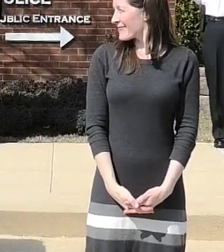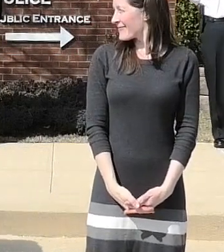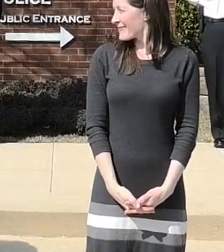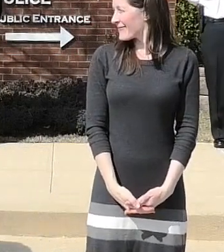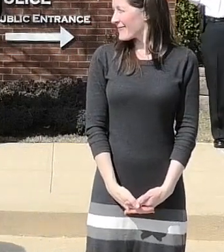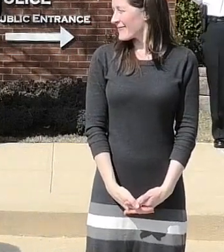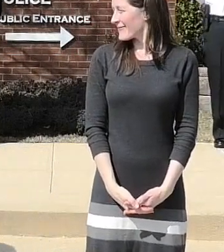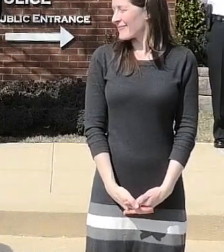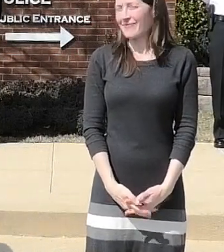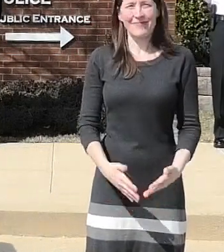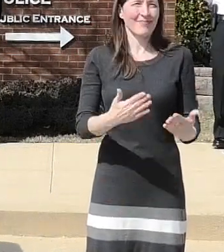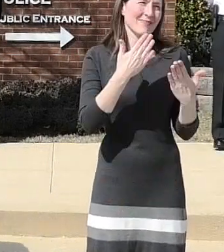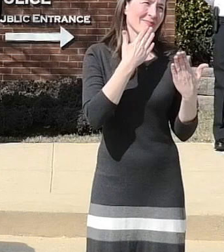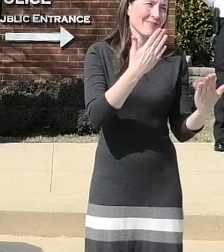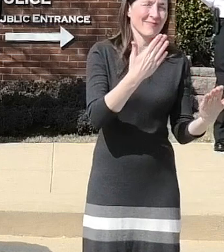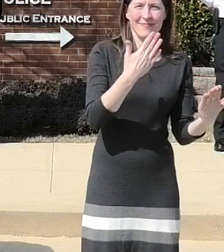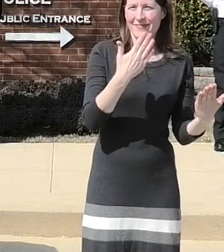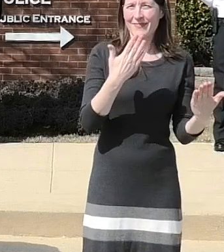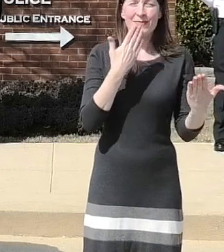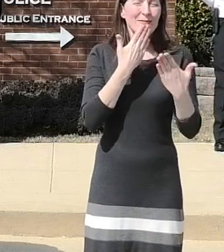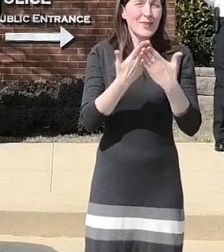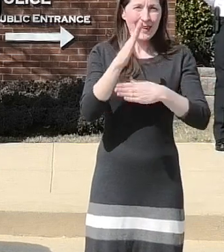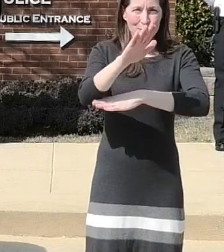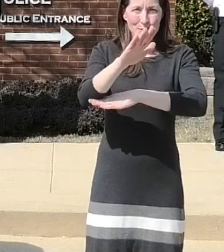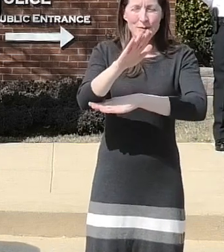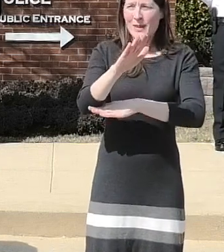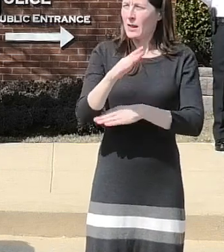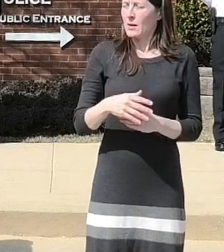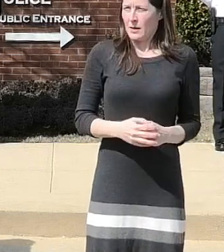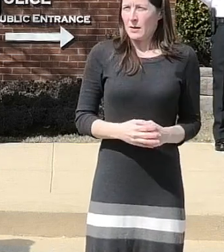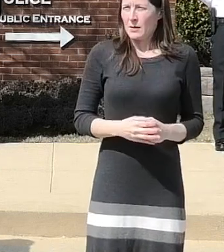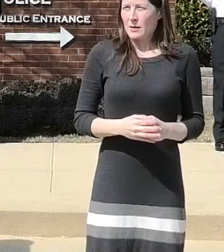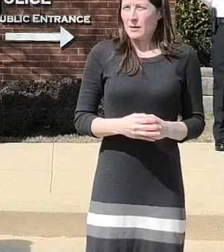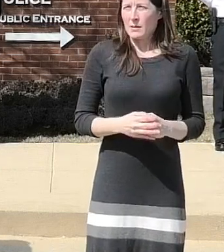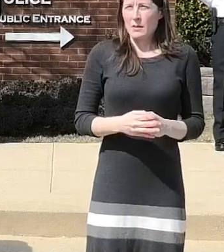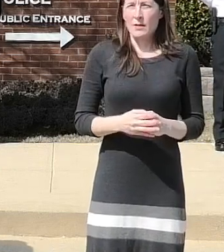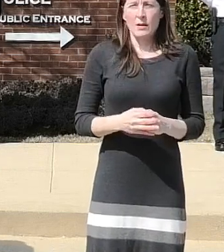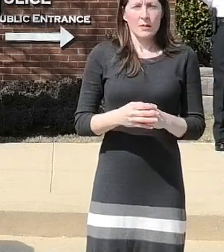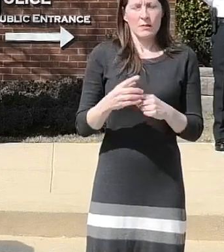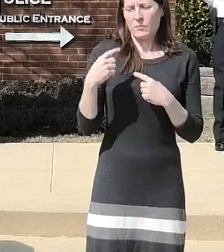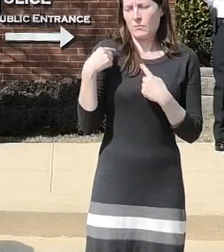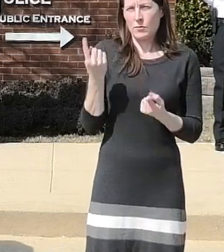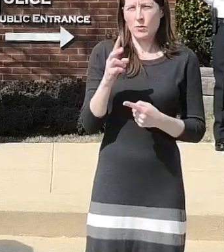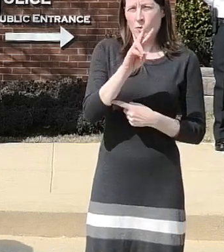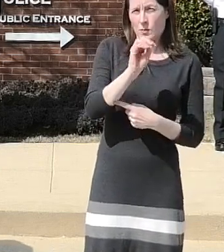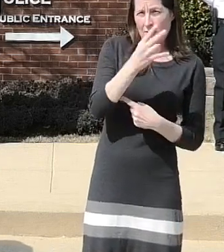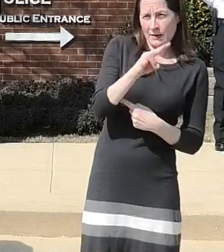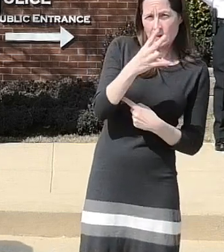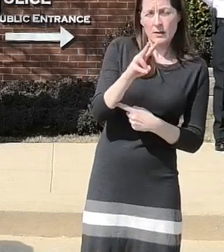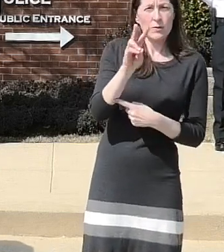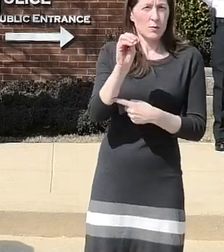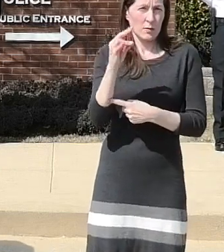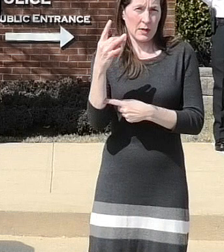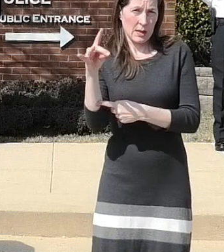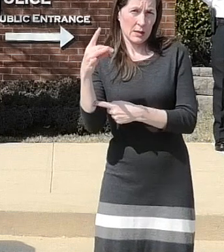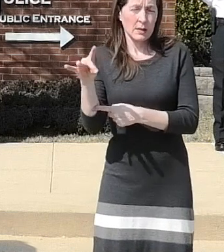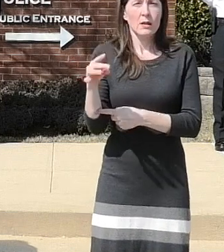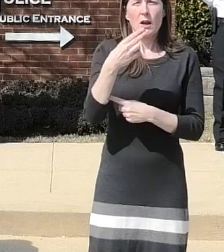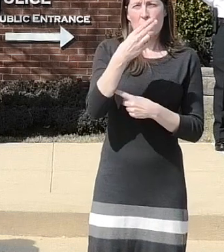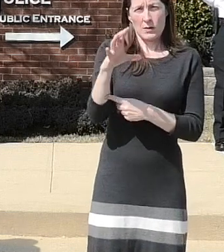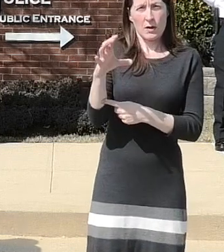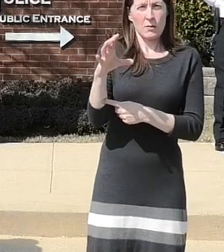thank you good afternoon everyone over the period of 2017 and 2018 howard county fire and rescue